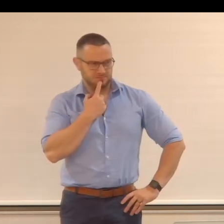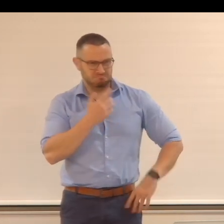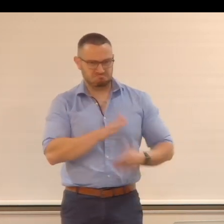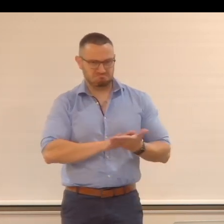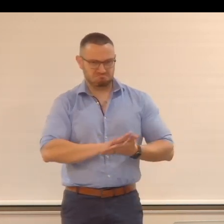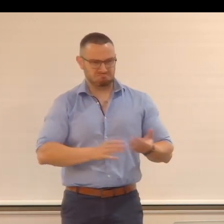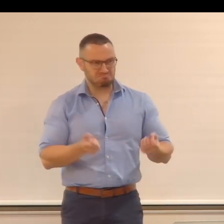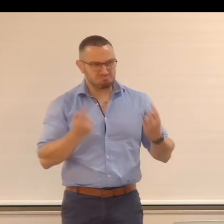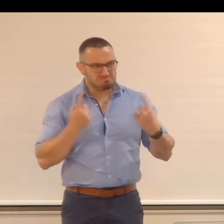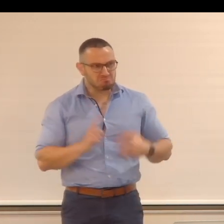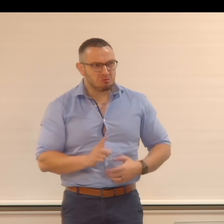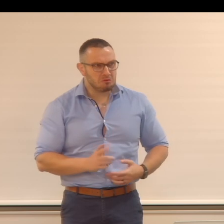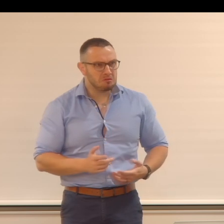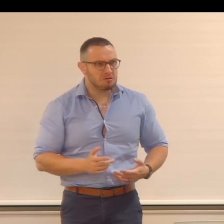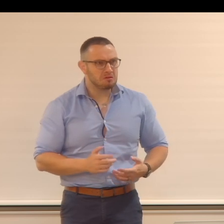meant.